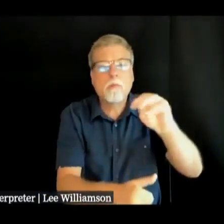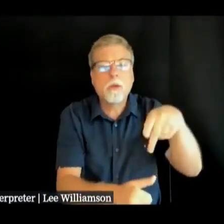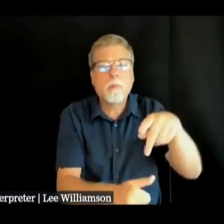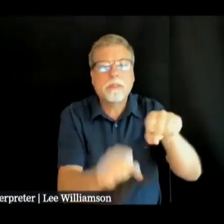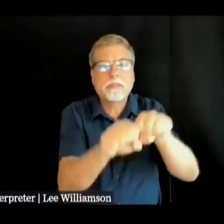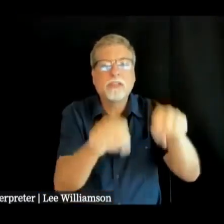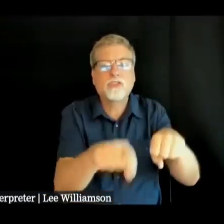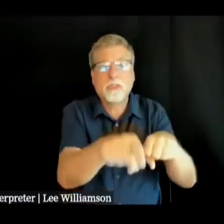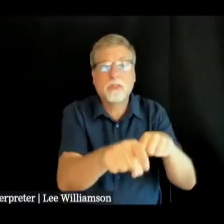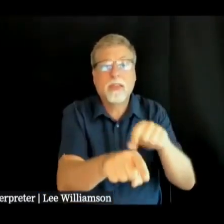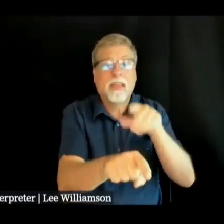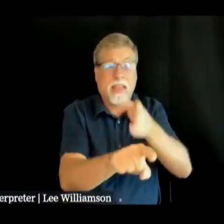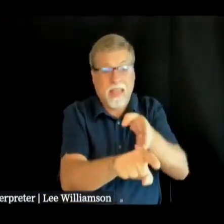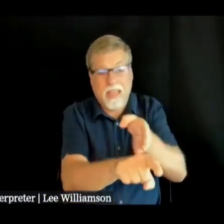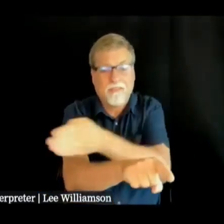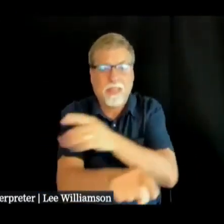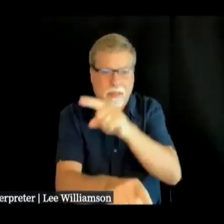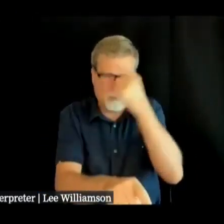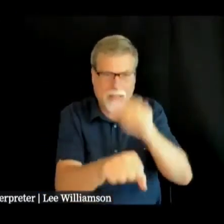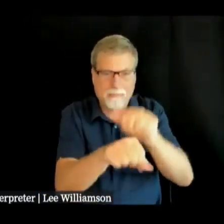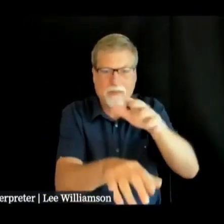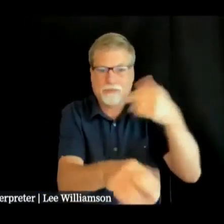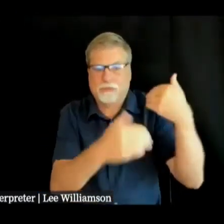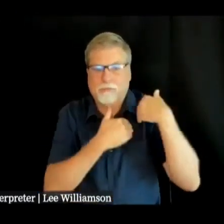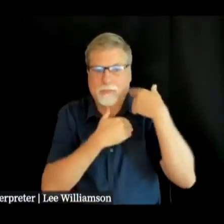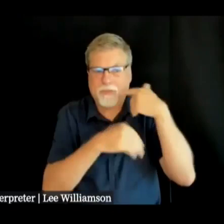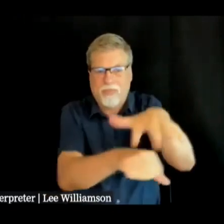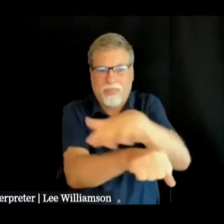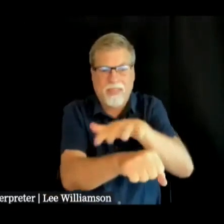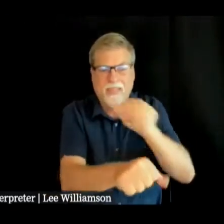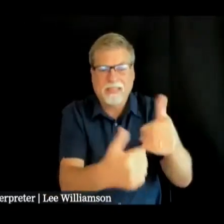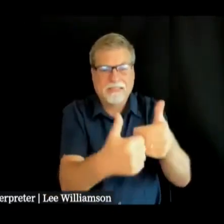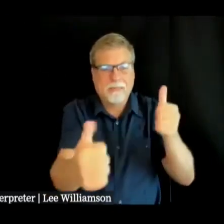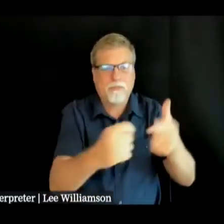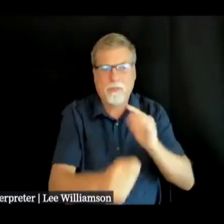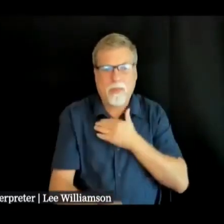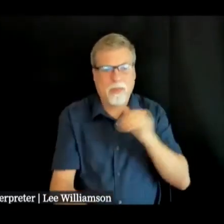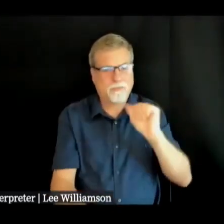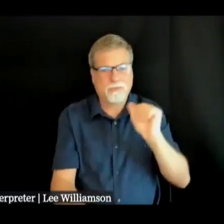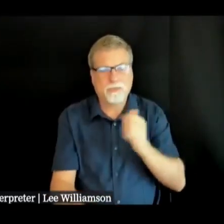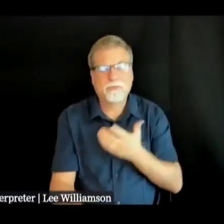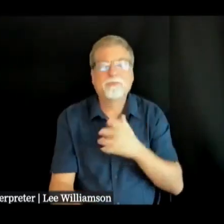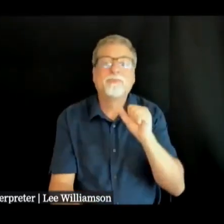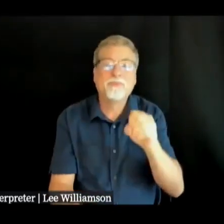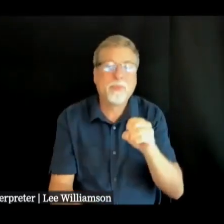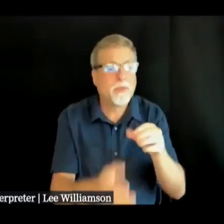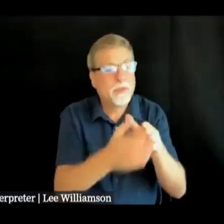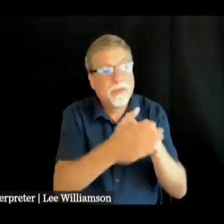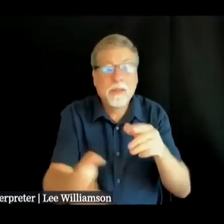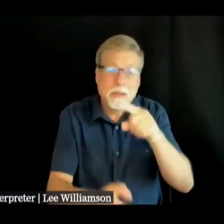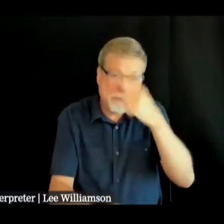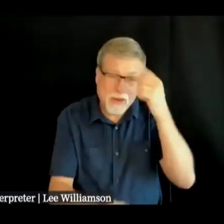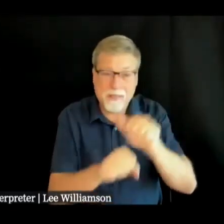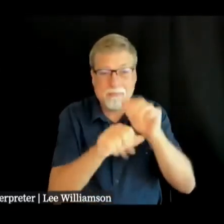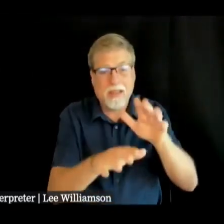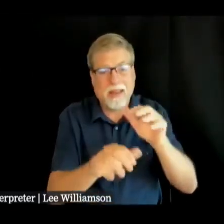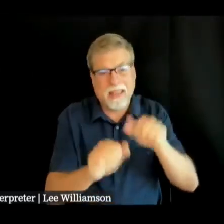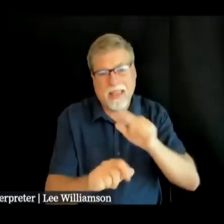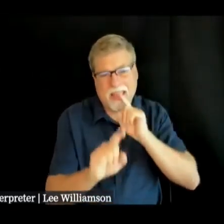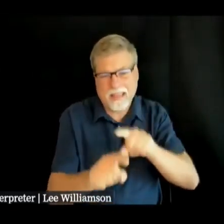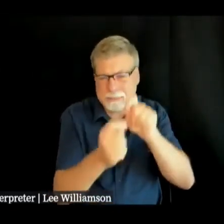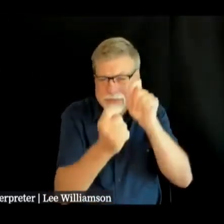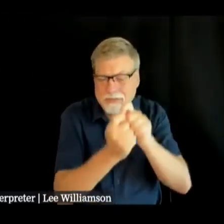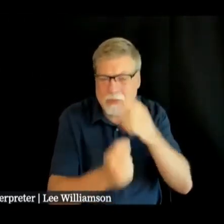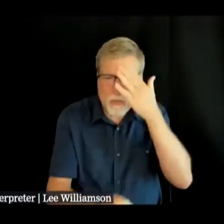own distribution system which is completely separate from ours um so they would be better equipped to answer the question why